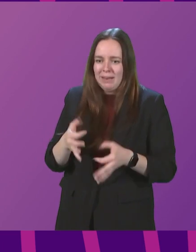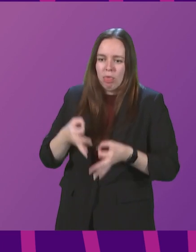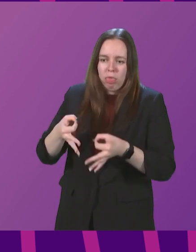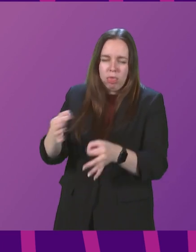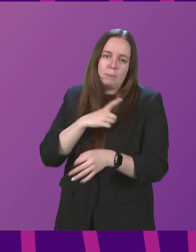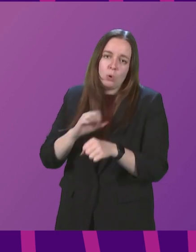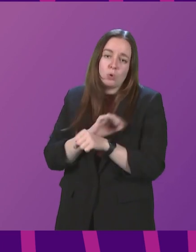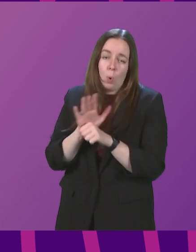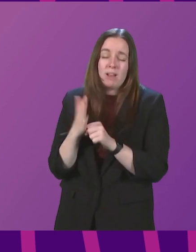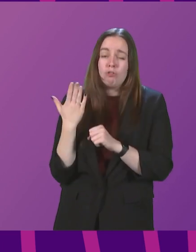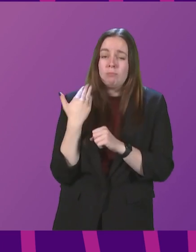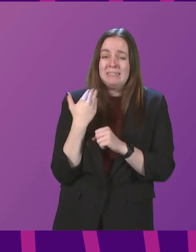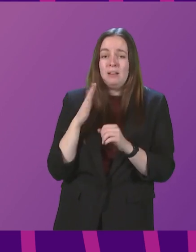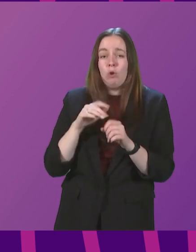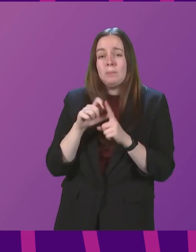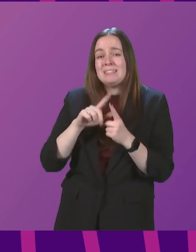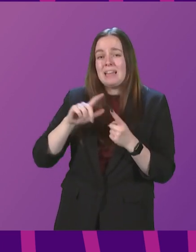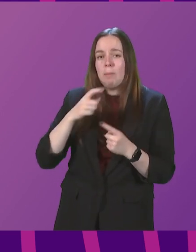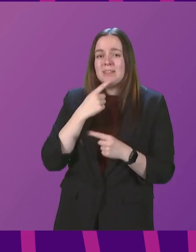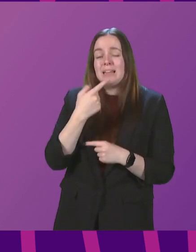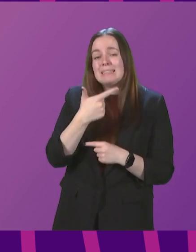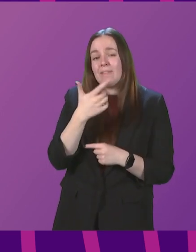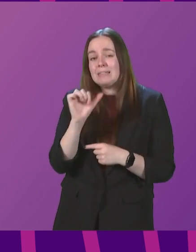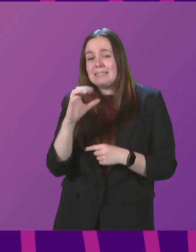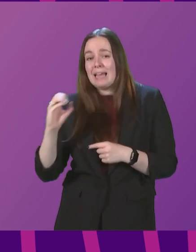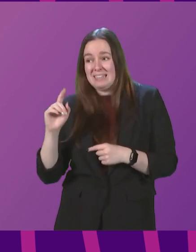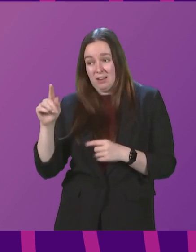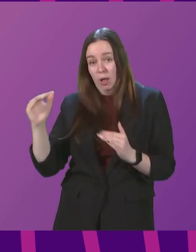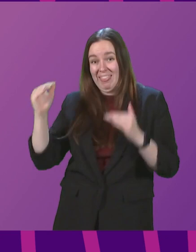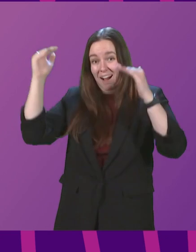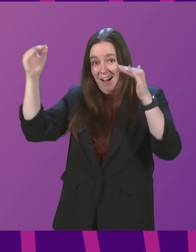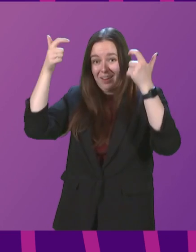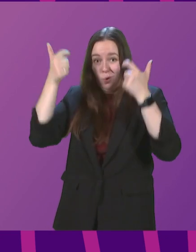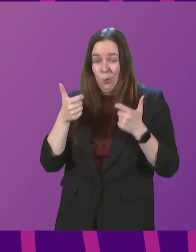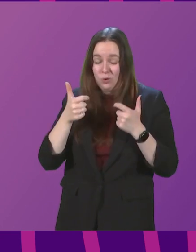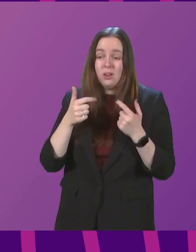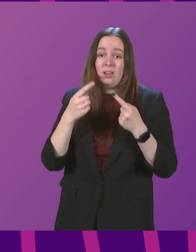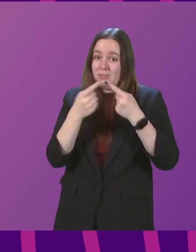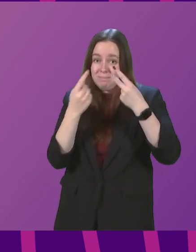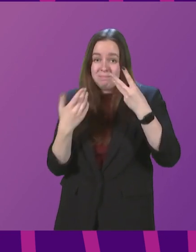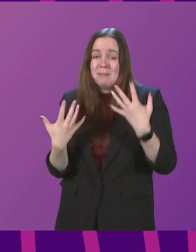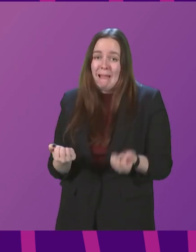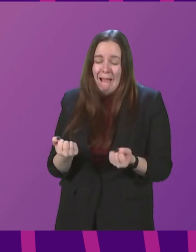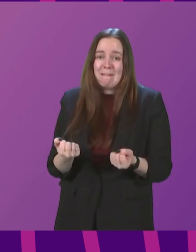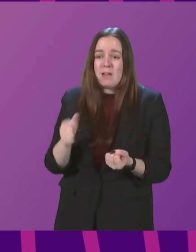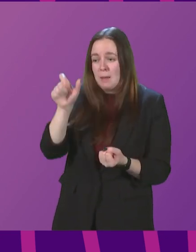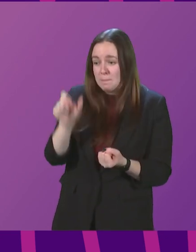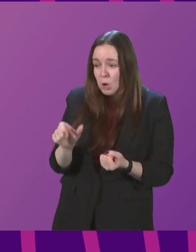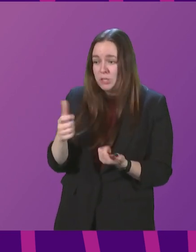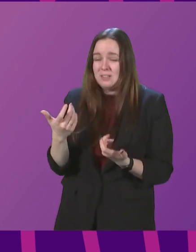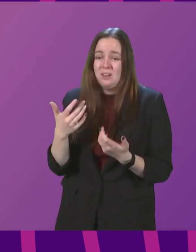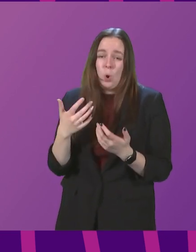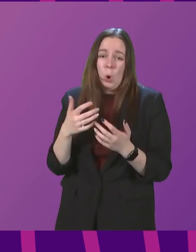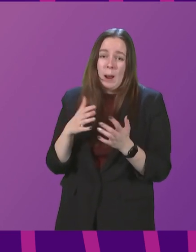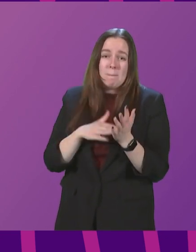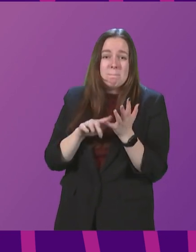recent figures from December show 760 of these are in the High Court. In every single one, there is a victim or a murder victim's family waiting for